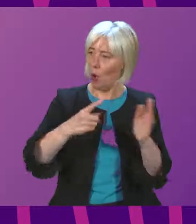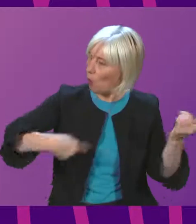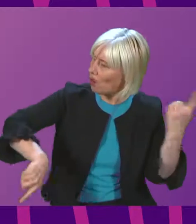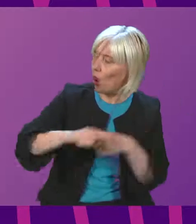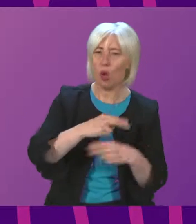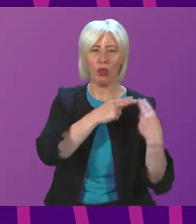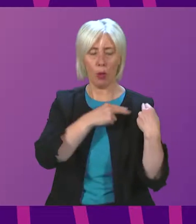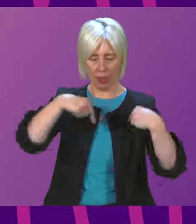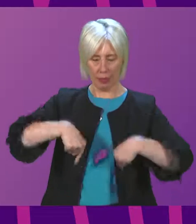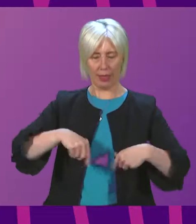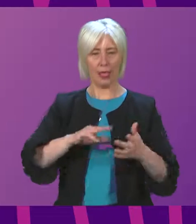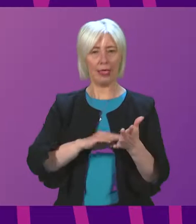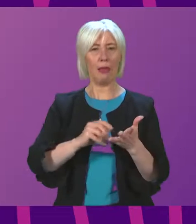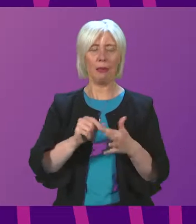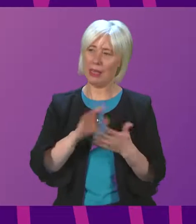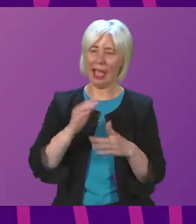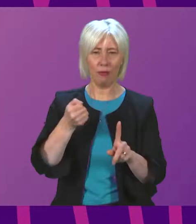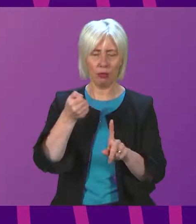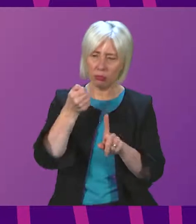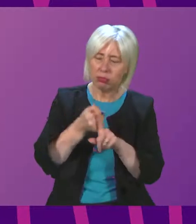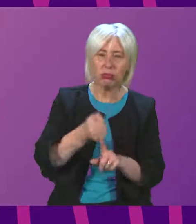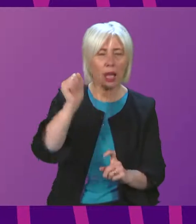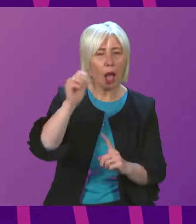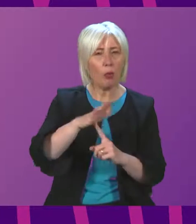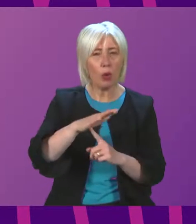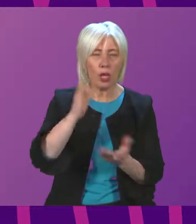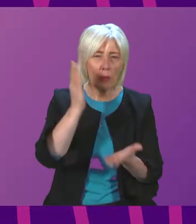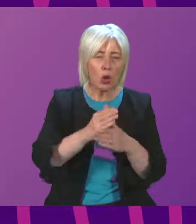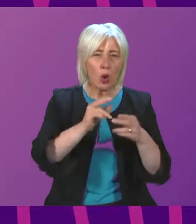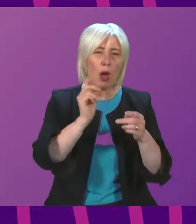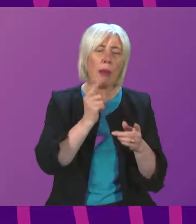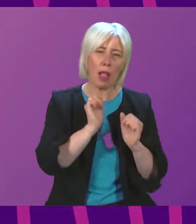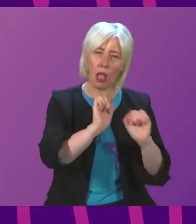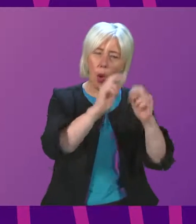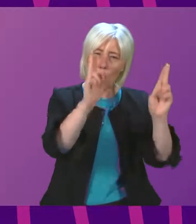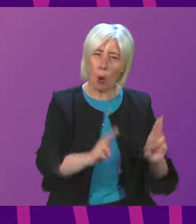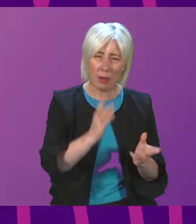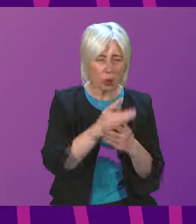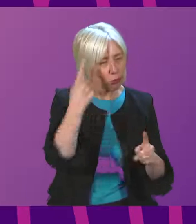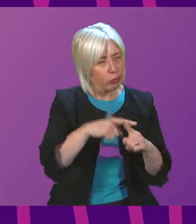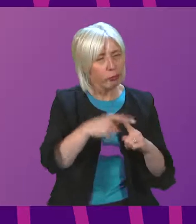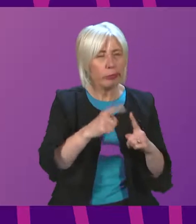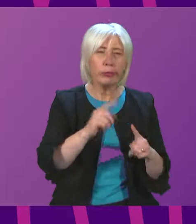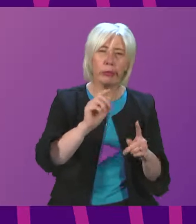members to reiterate the importance of households fitting these alarms as quickly as they can.